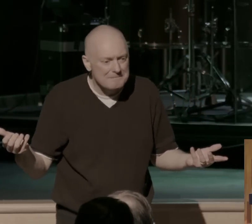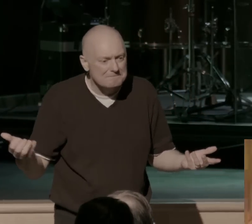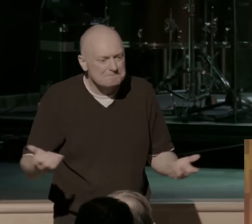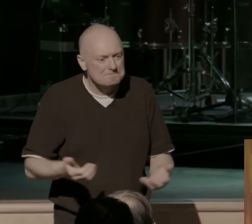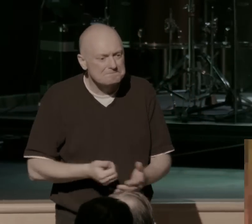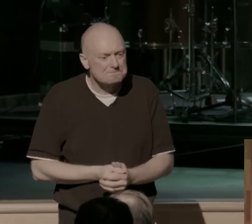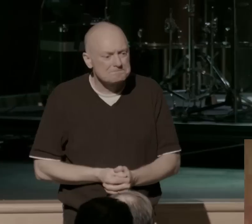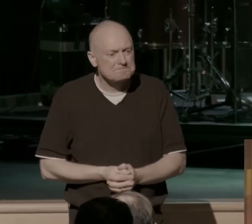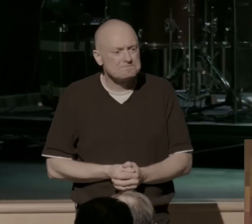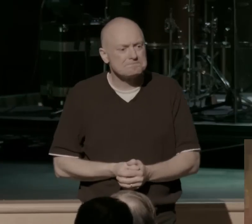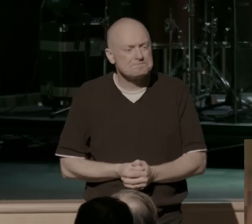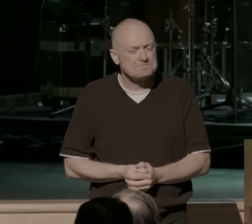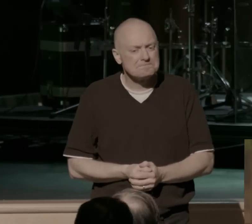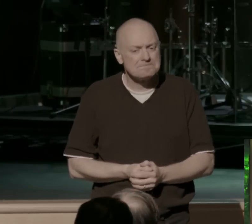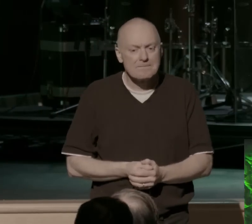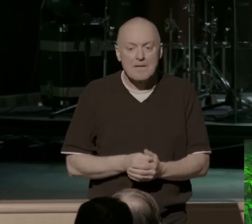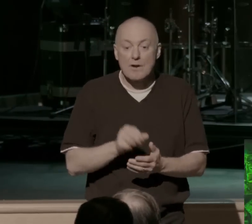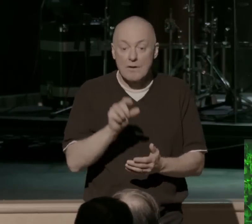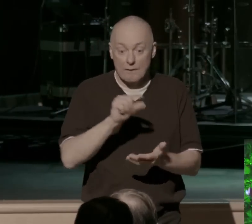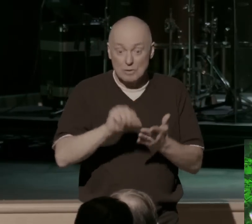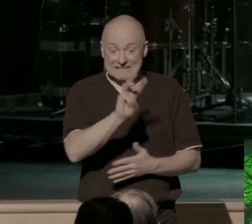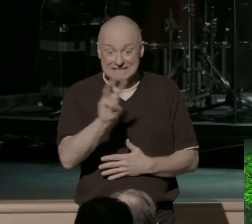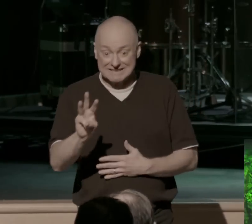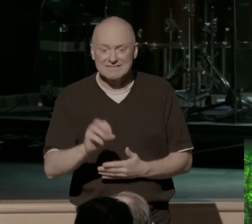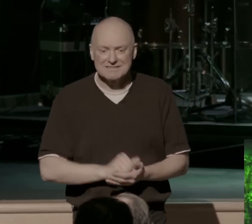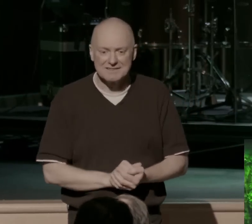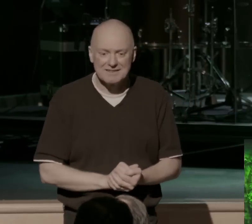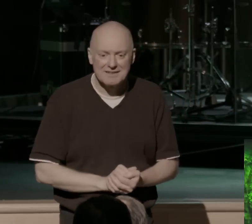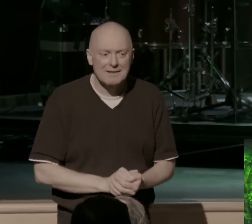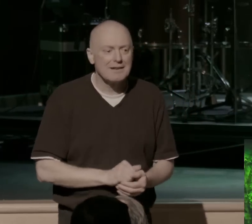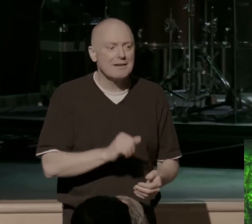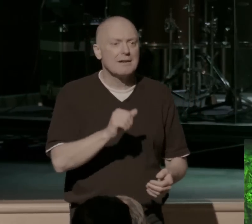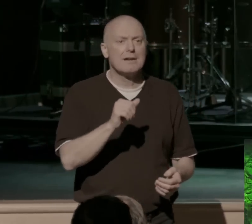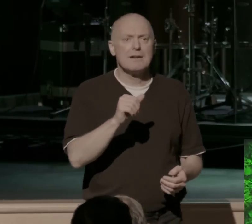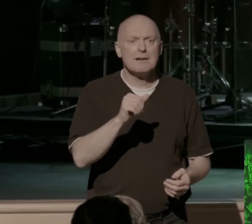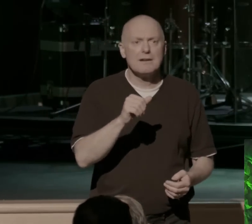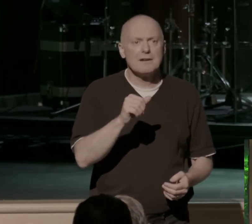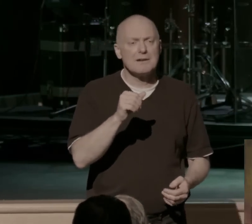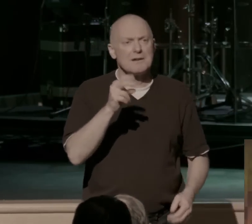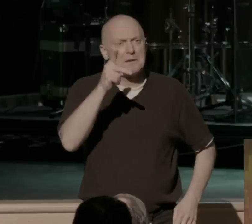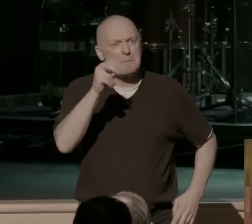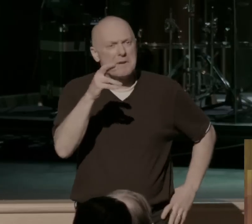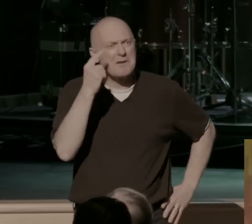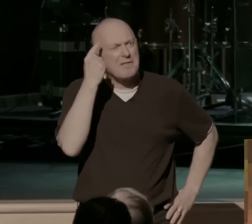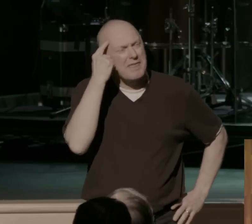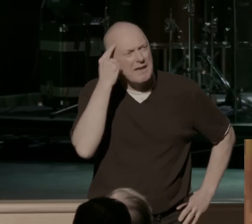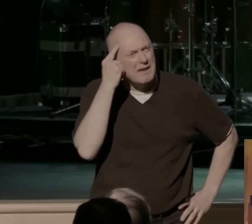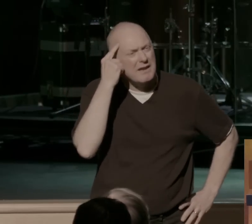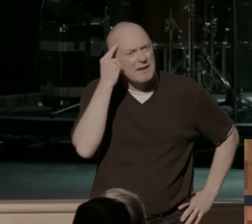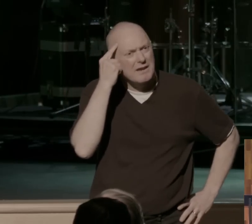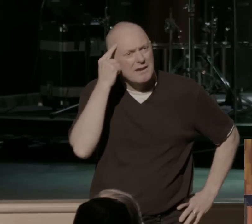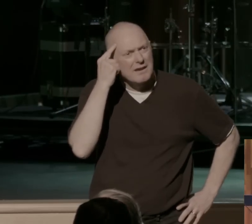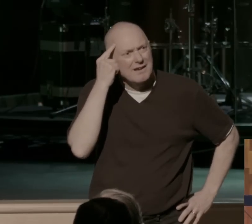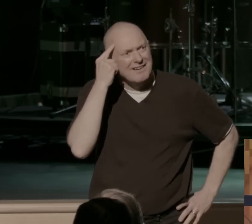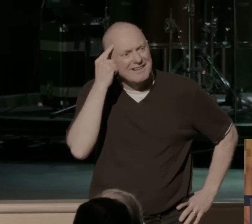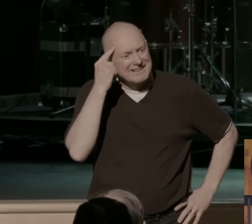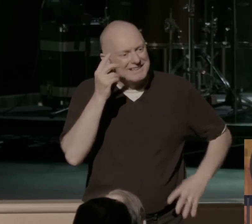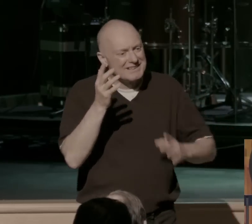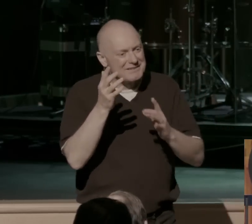I love that. It's almost like Peter was actually thinking about it. It's almost like he had already gone through the thought process and already thought through, Jesus,